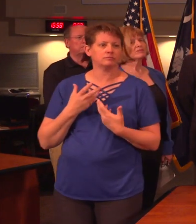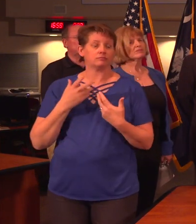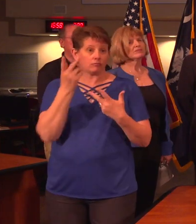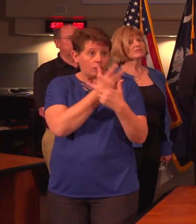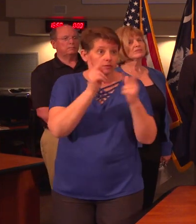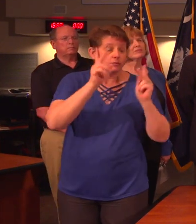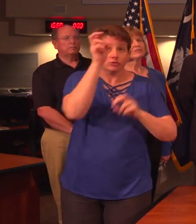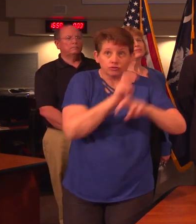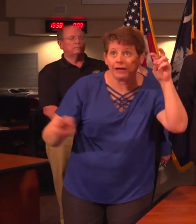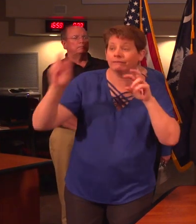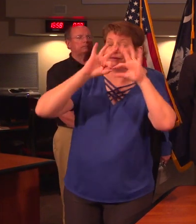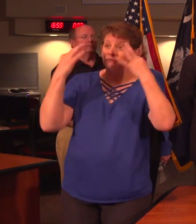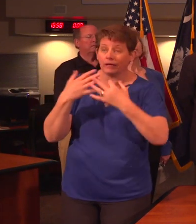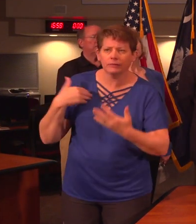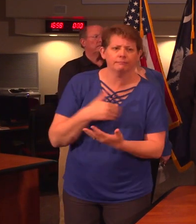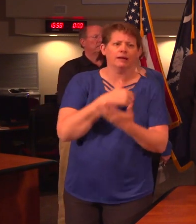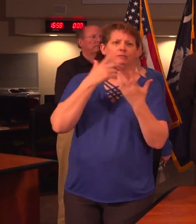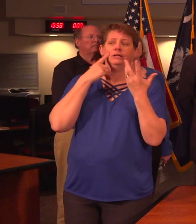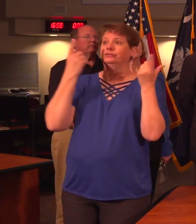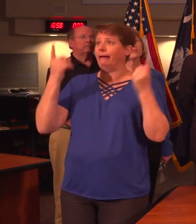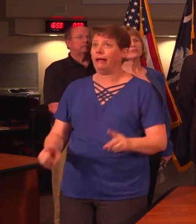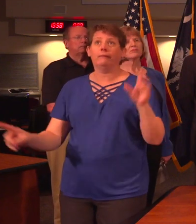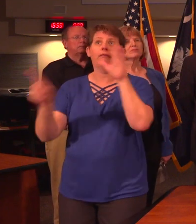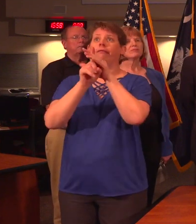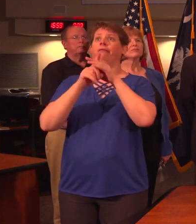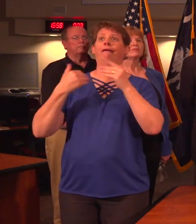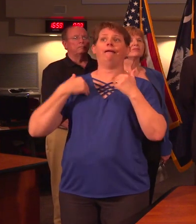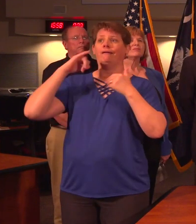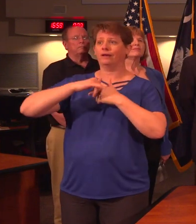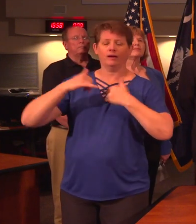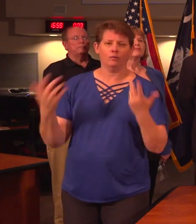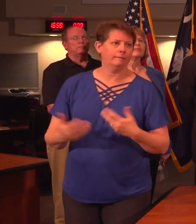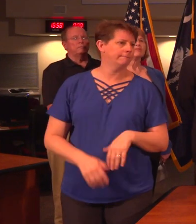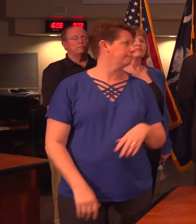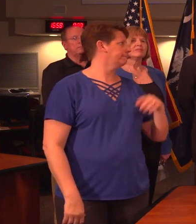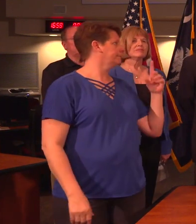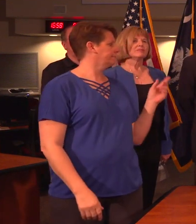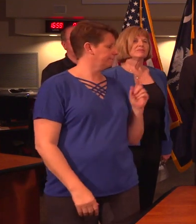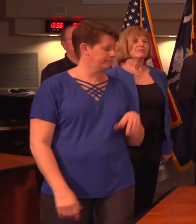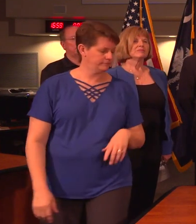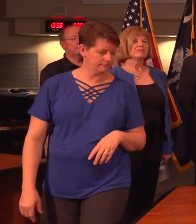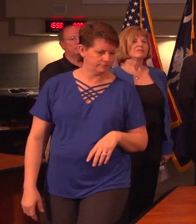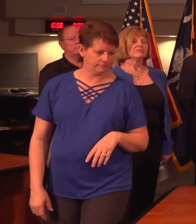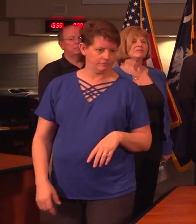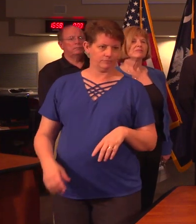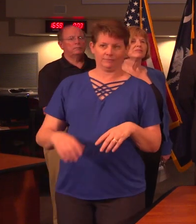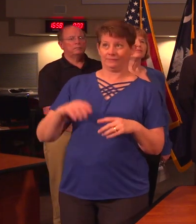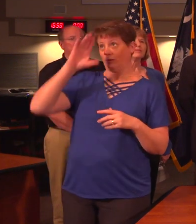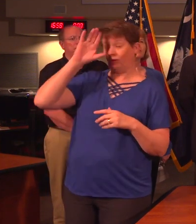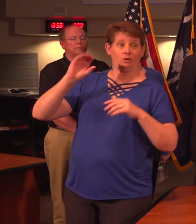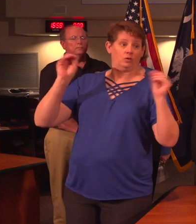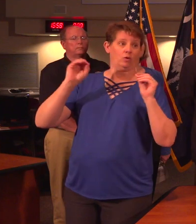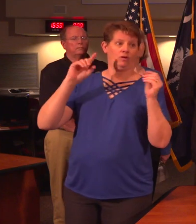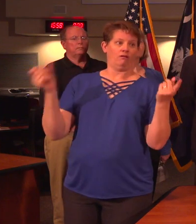traveling? Do they have family members? Did they just randomly get these symptoms? Well, we know that no one randomly gets the